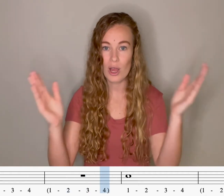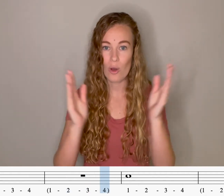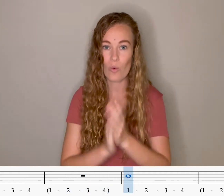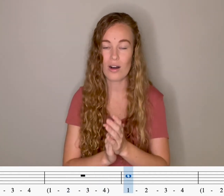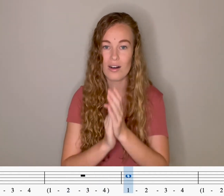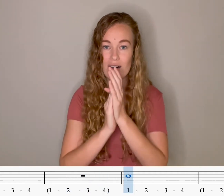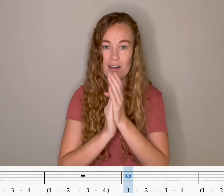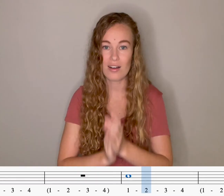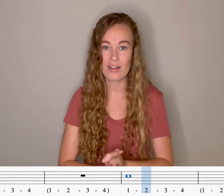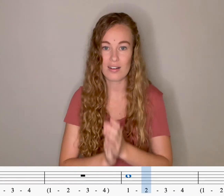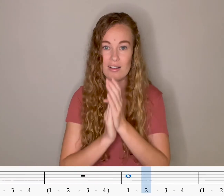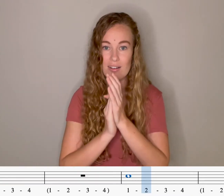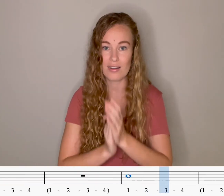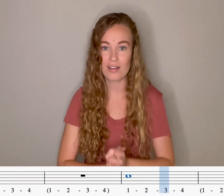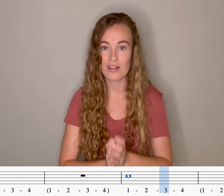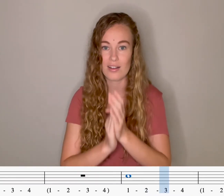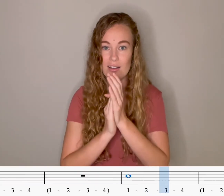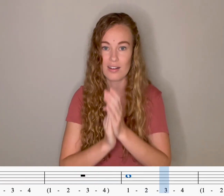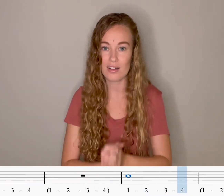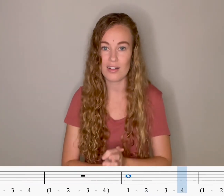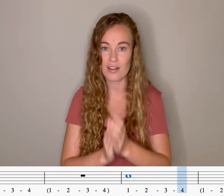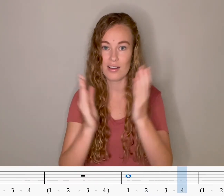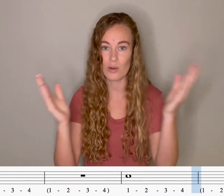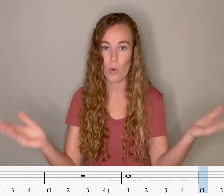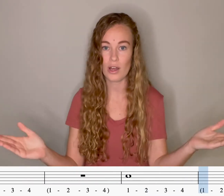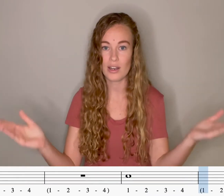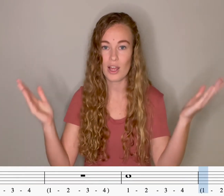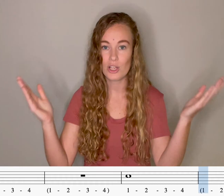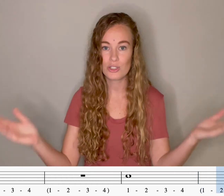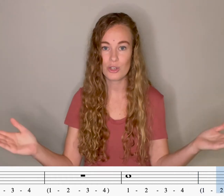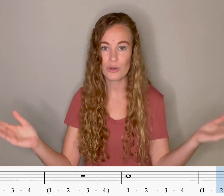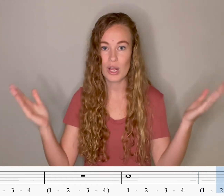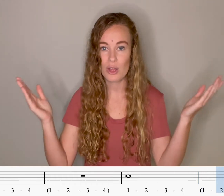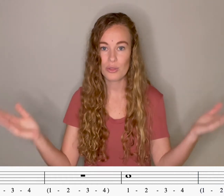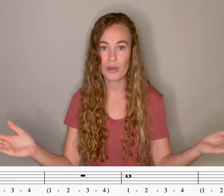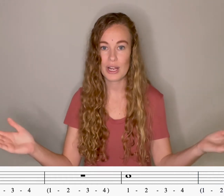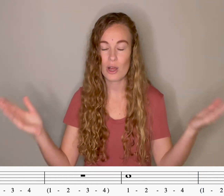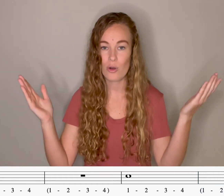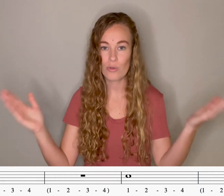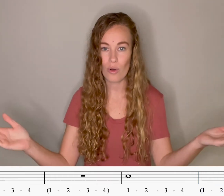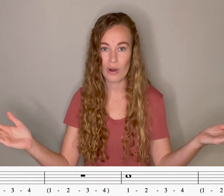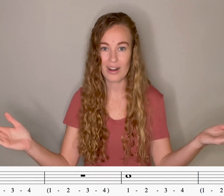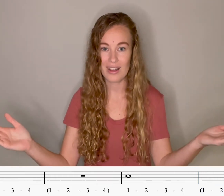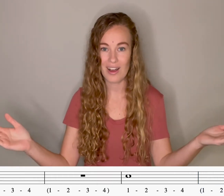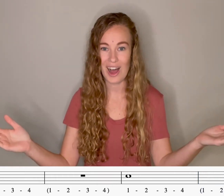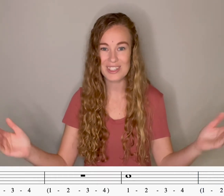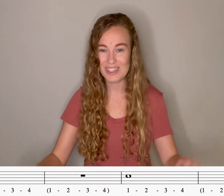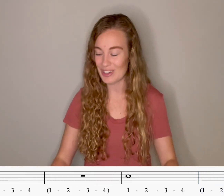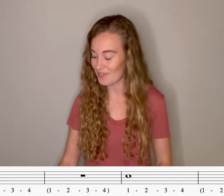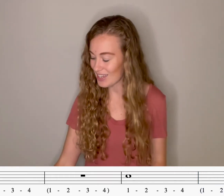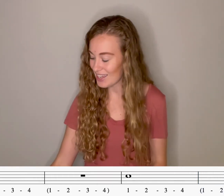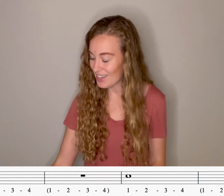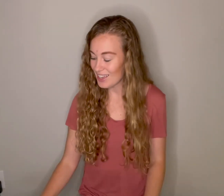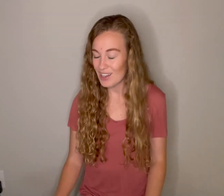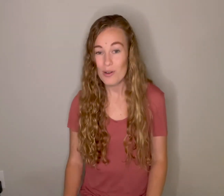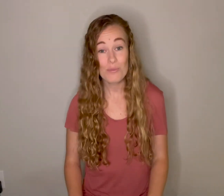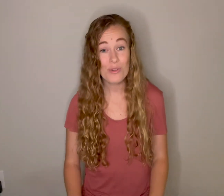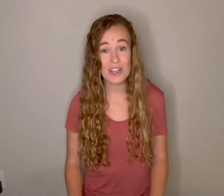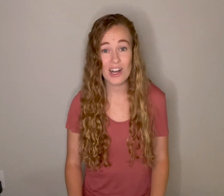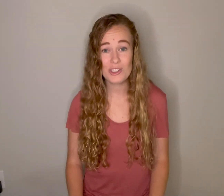One, one, two, three, four. Awesome. Moving on to